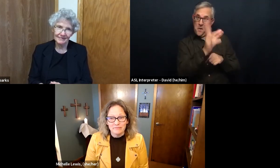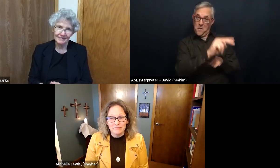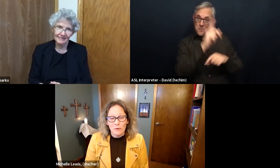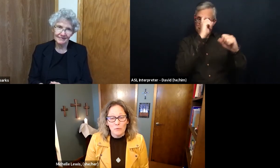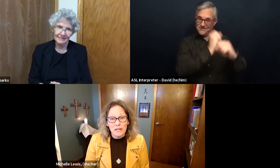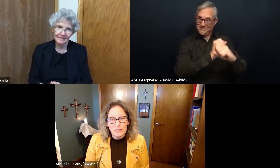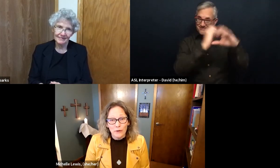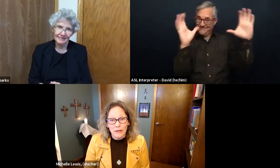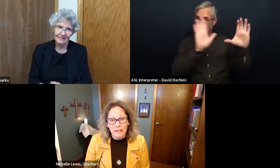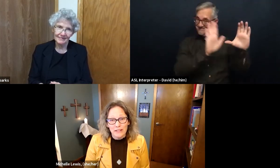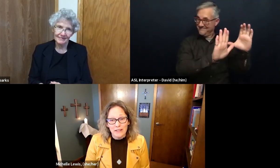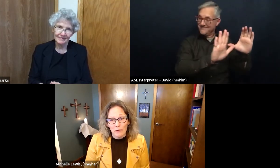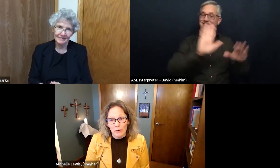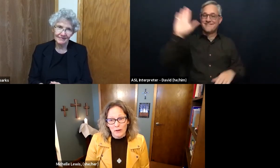We join in that work.